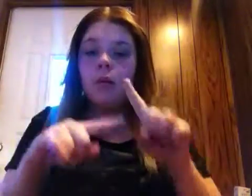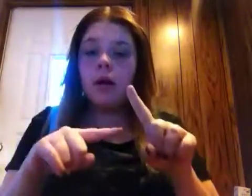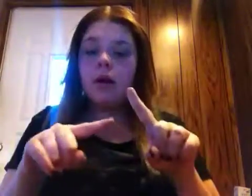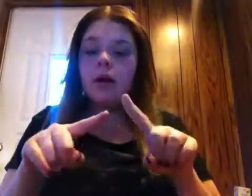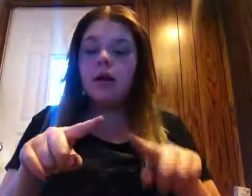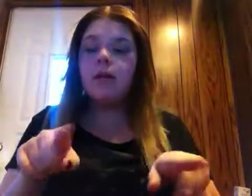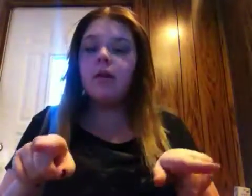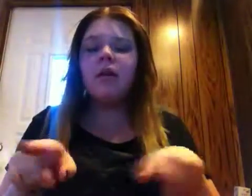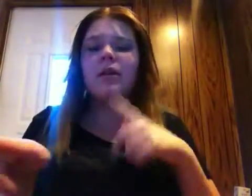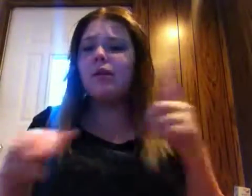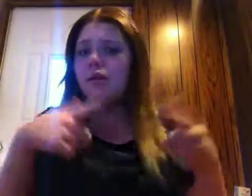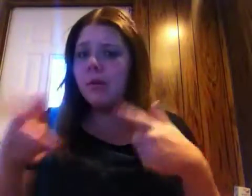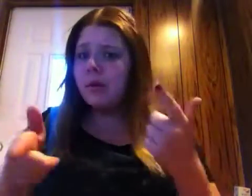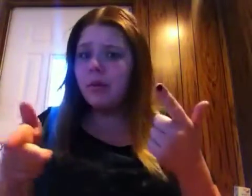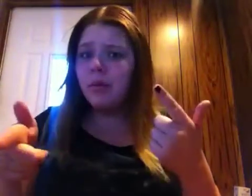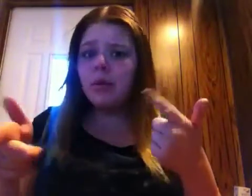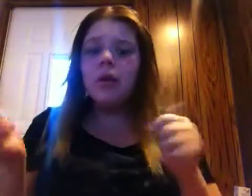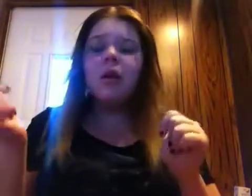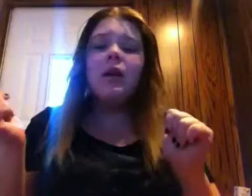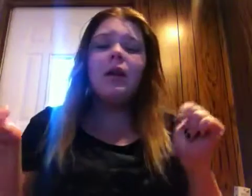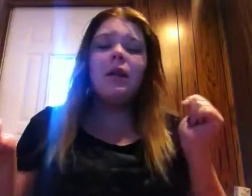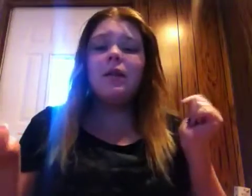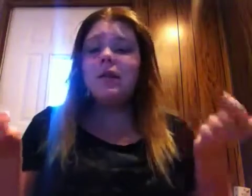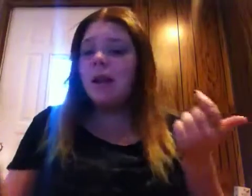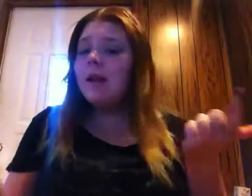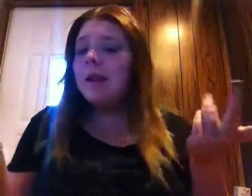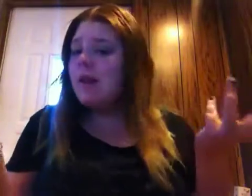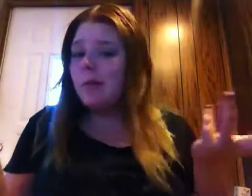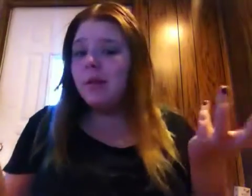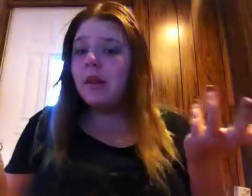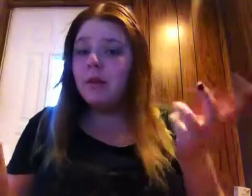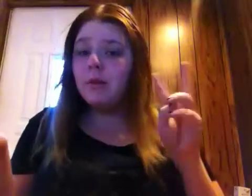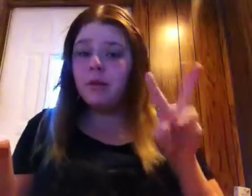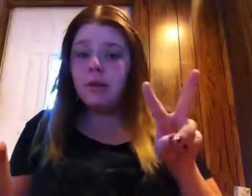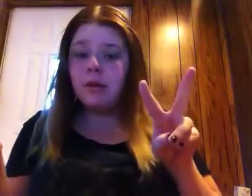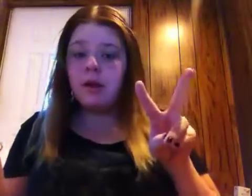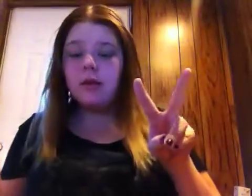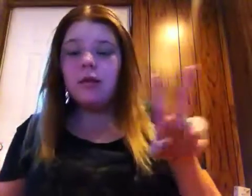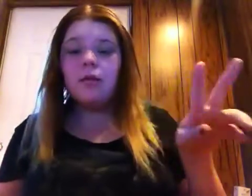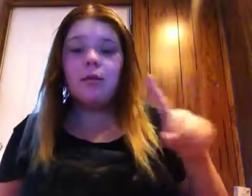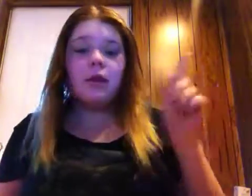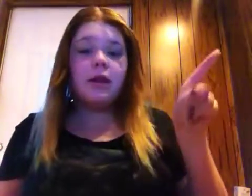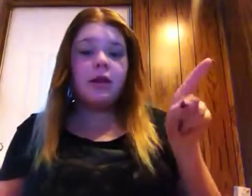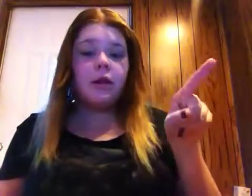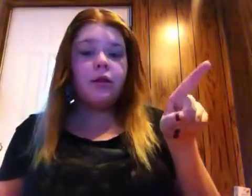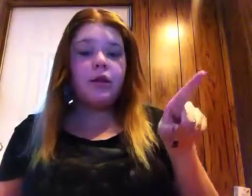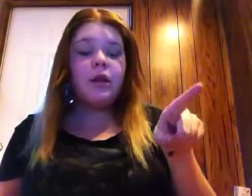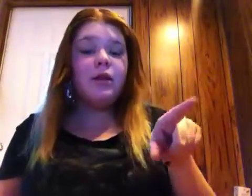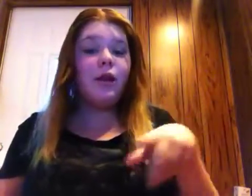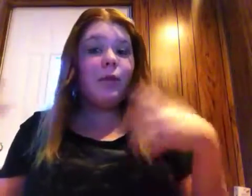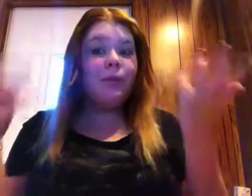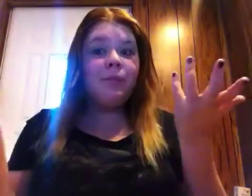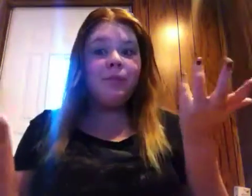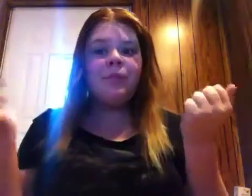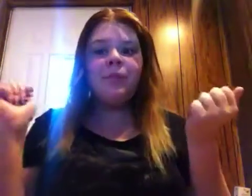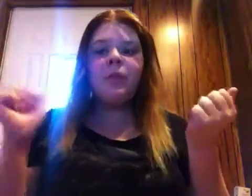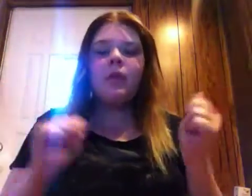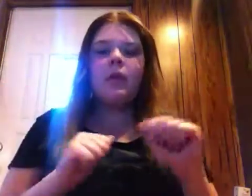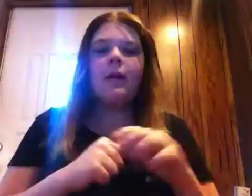one is because they're so simple. So, it's technically almost like doing two signs, which I did yesterday, so, yeah.